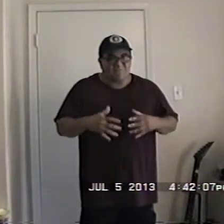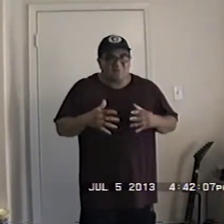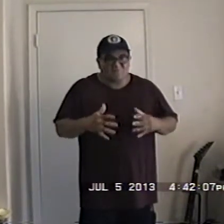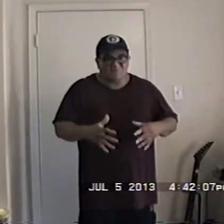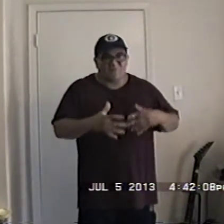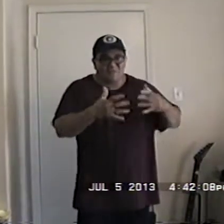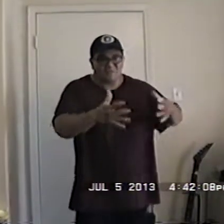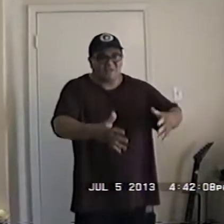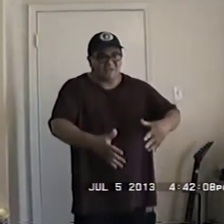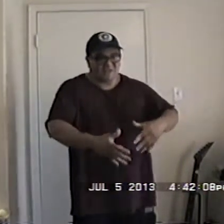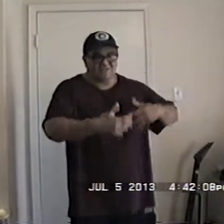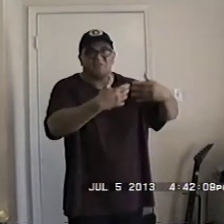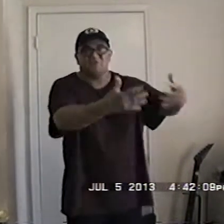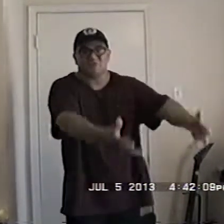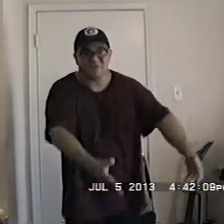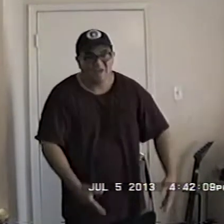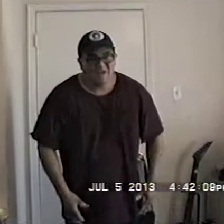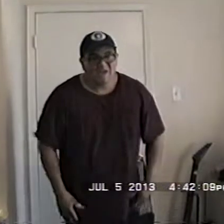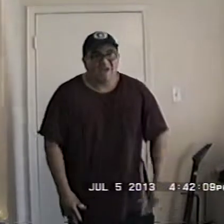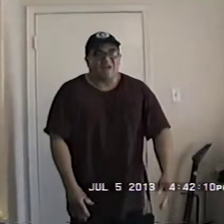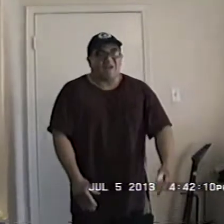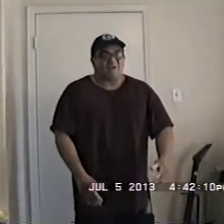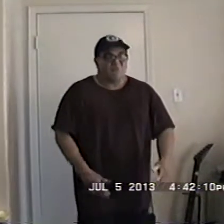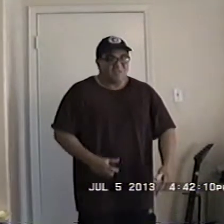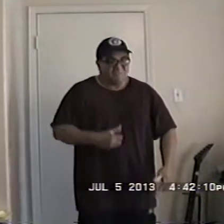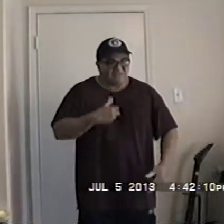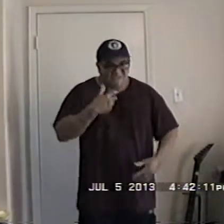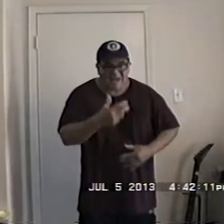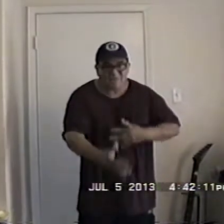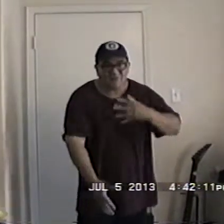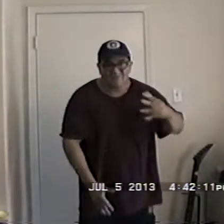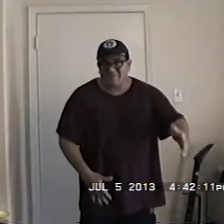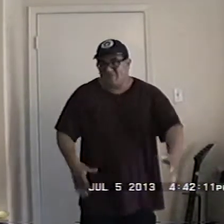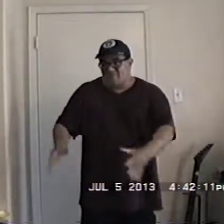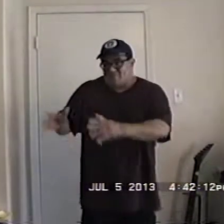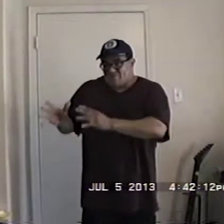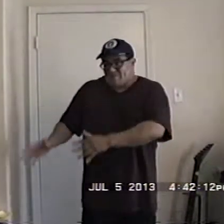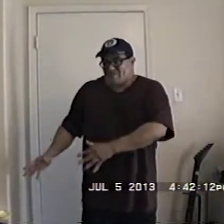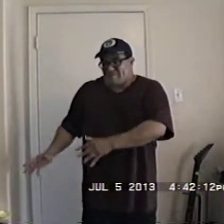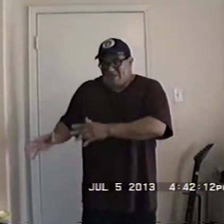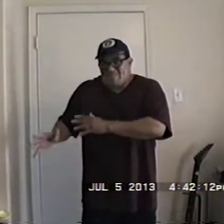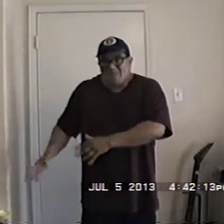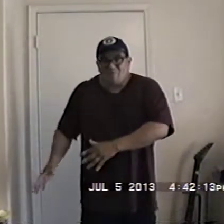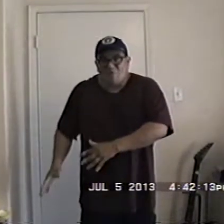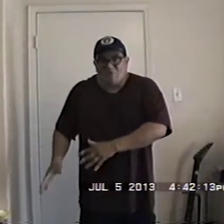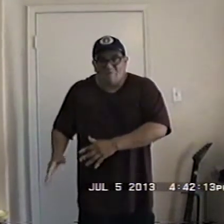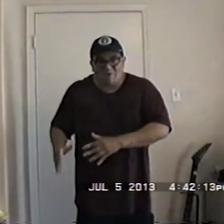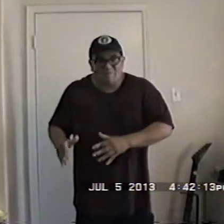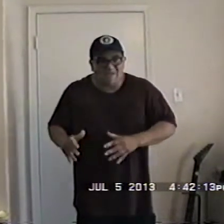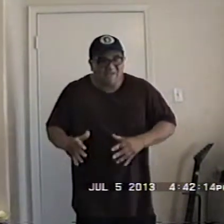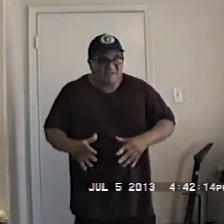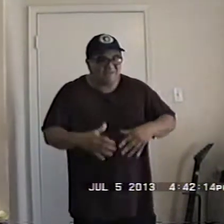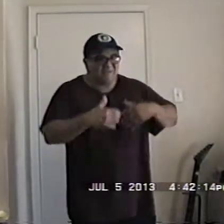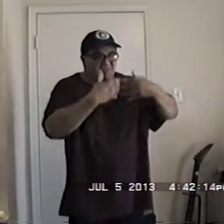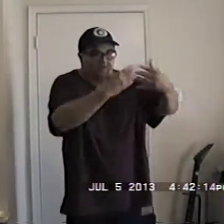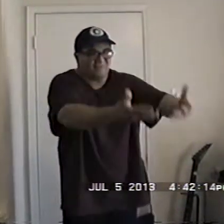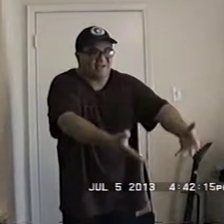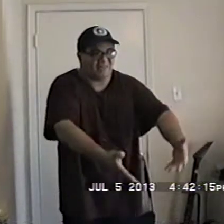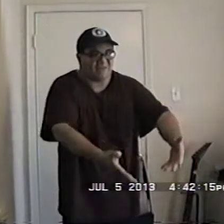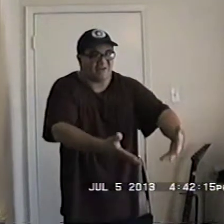to be working for this uh institution and you're going to be getting hands-on everything you're learning from the MBA program you're applying it on that uh